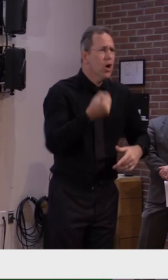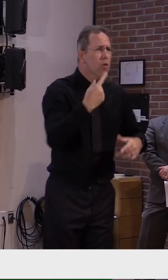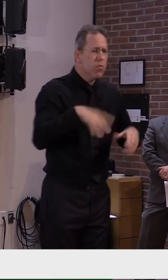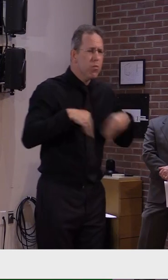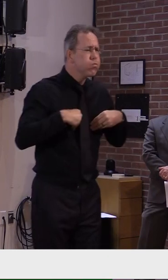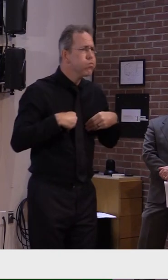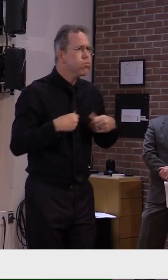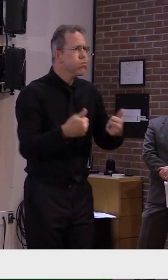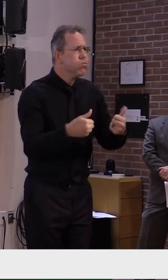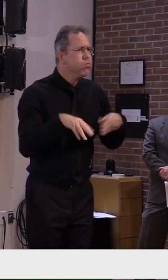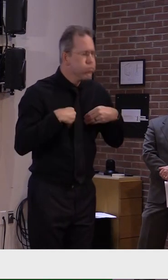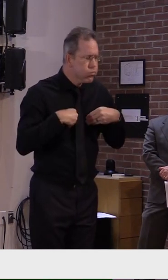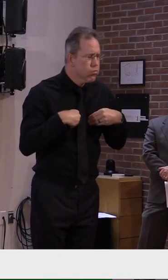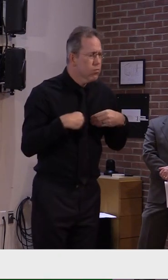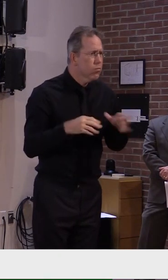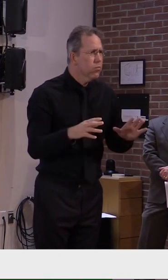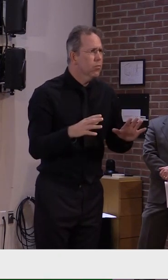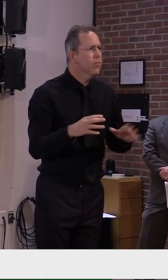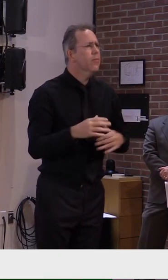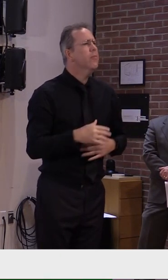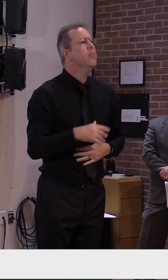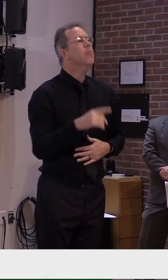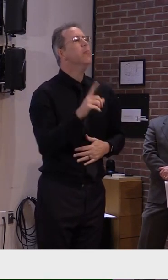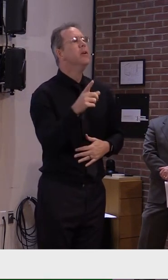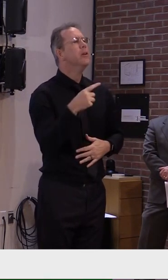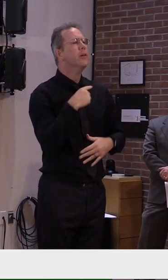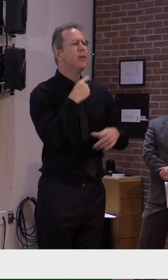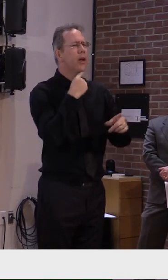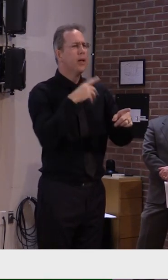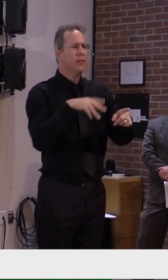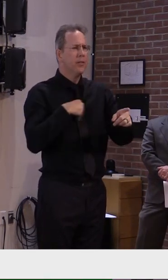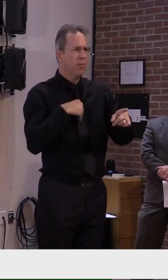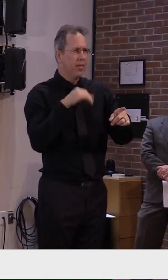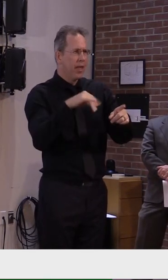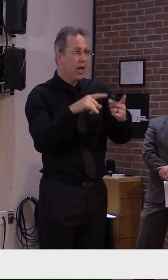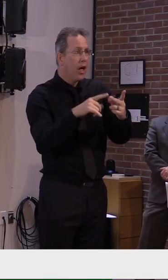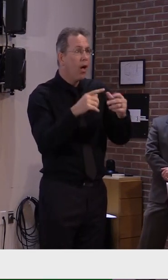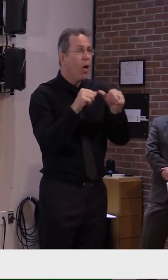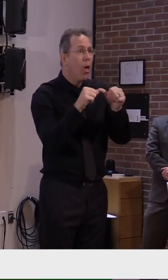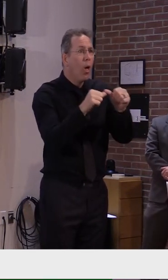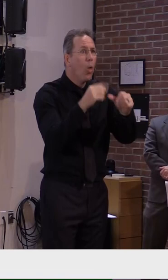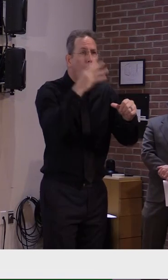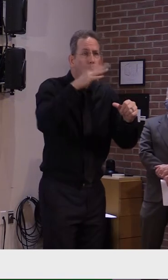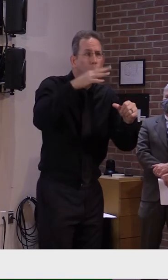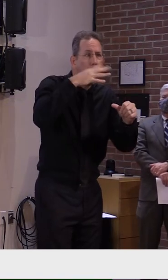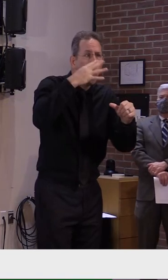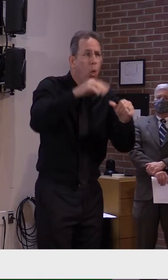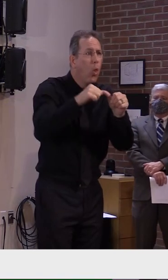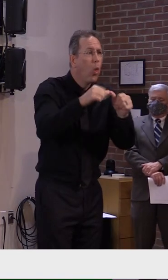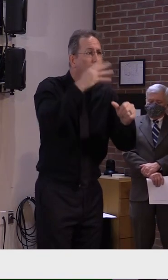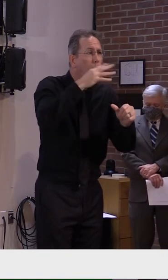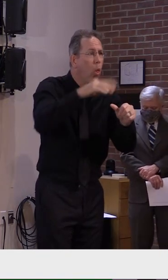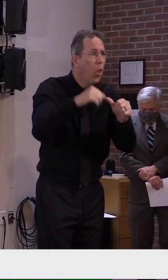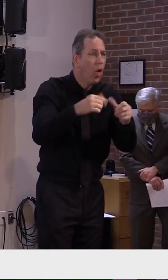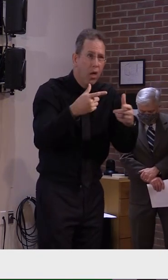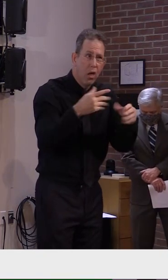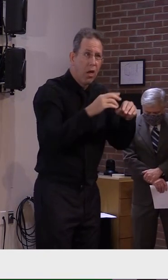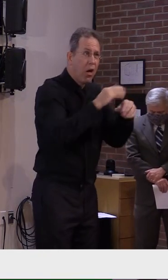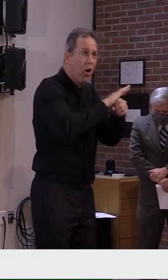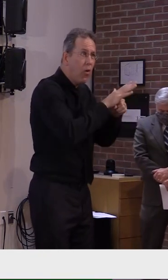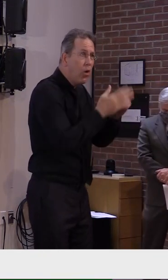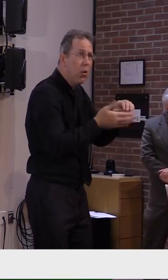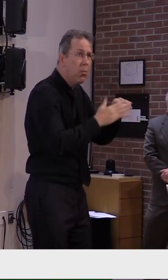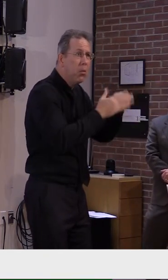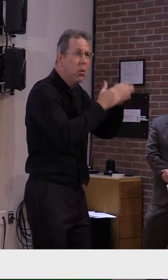But what I can't take is seeing this continue to grow. Because it's putting our healthcare system, our